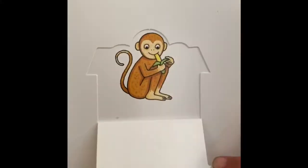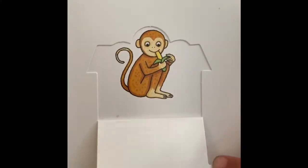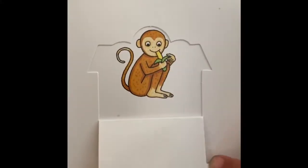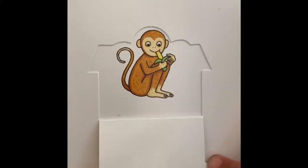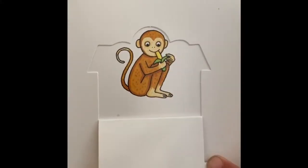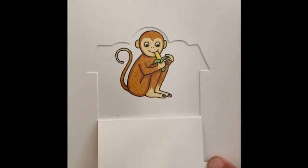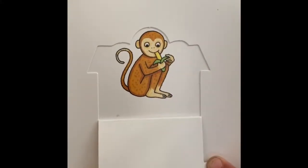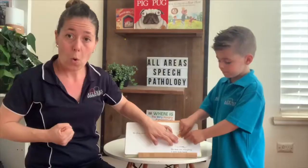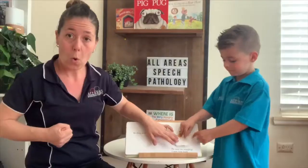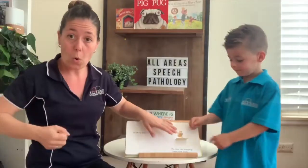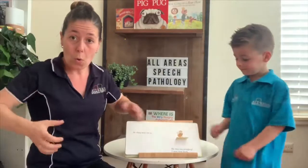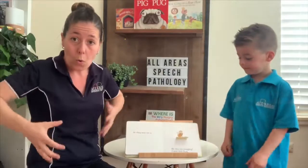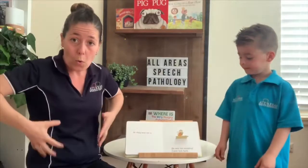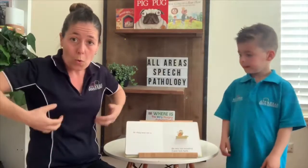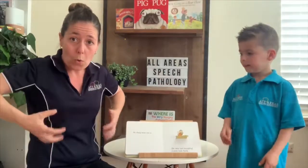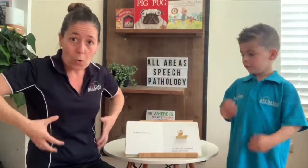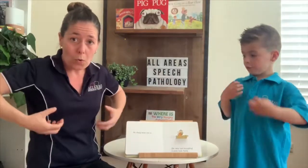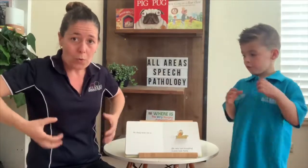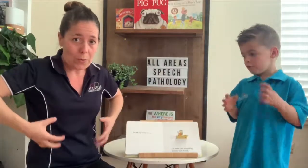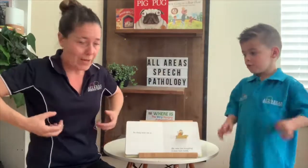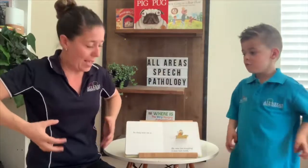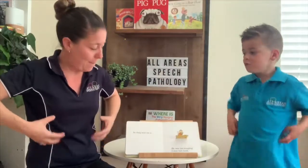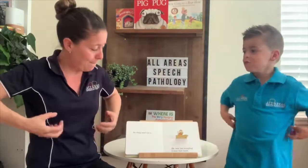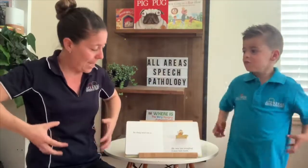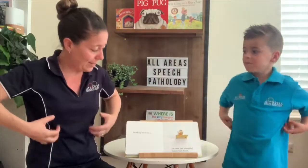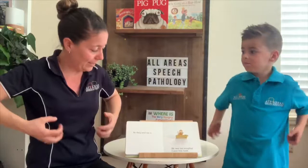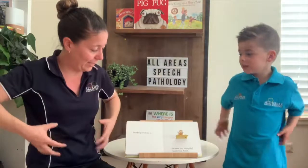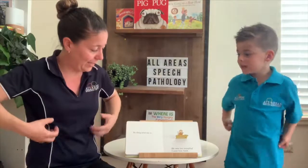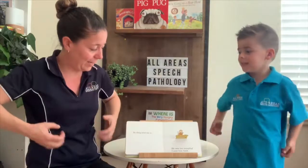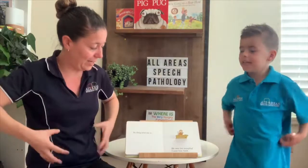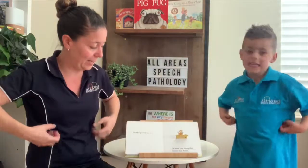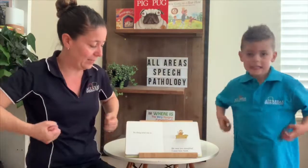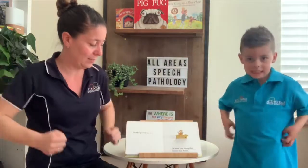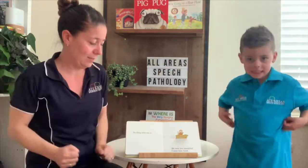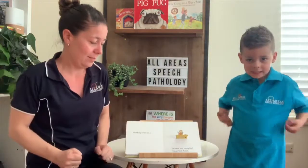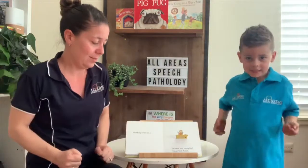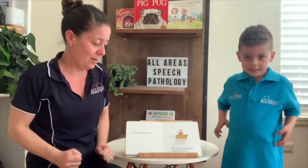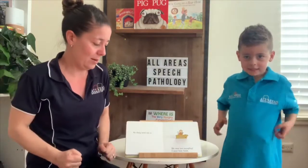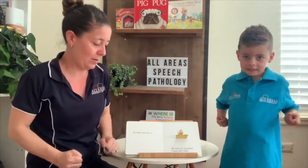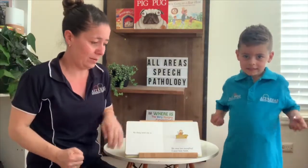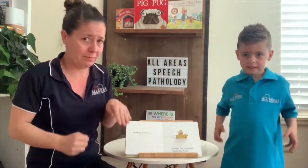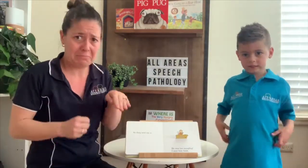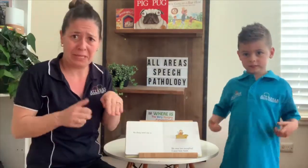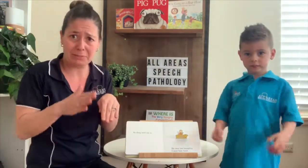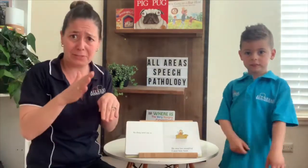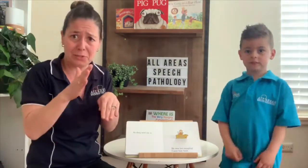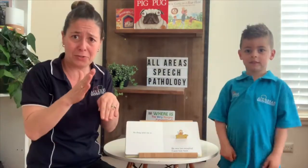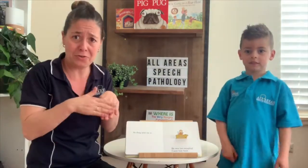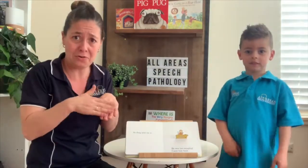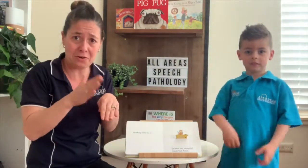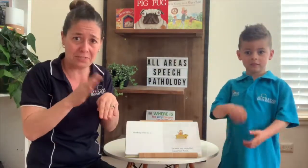a monkey. Uh-oh. He was too naughty.